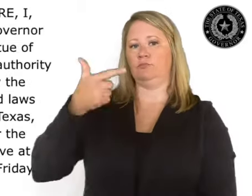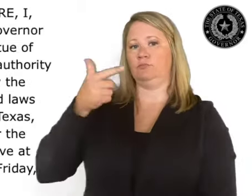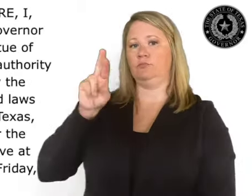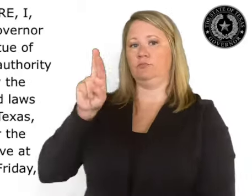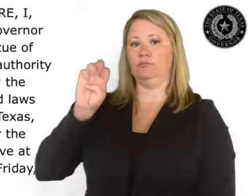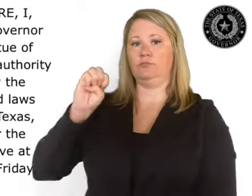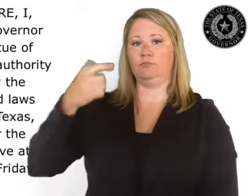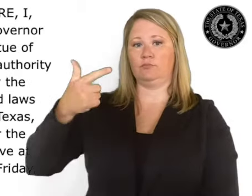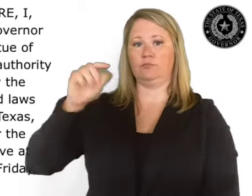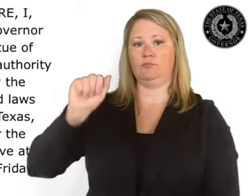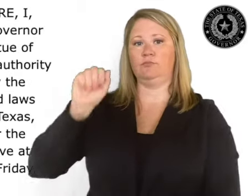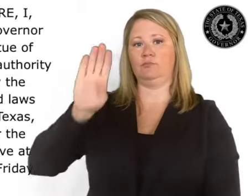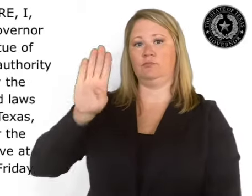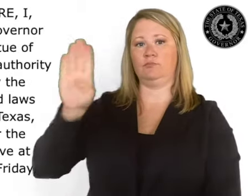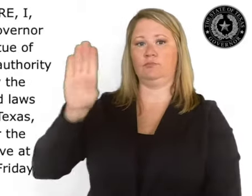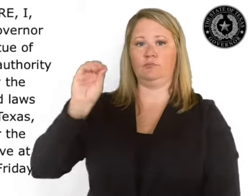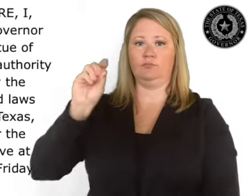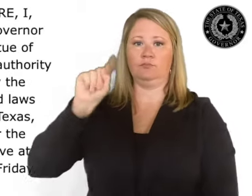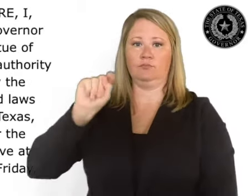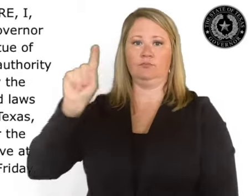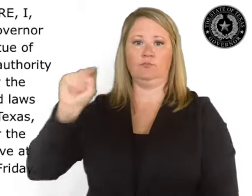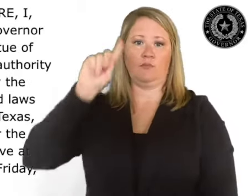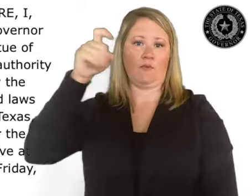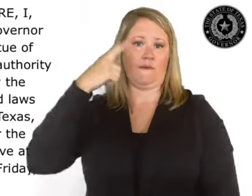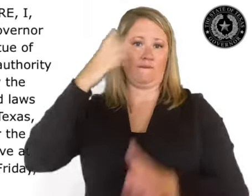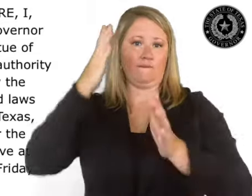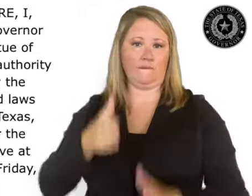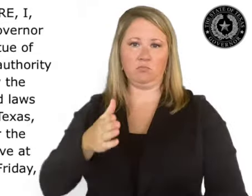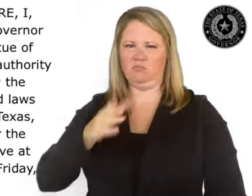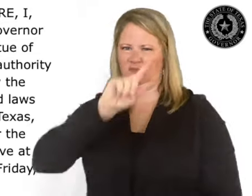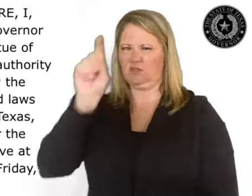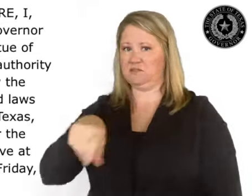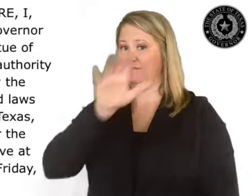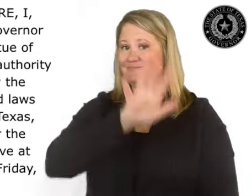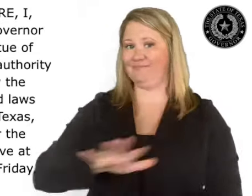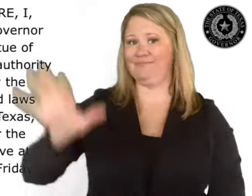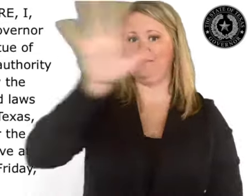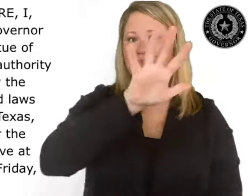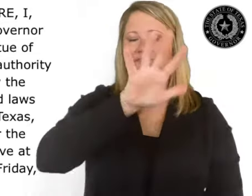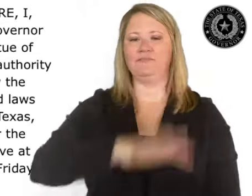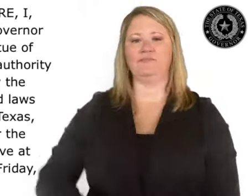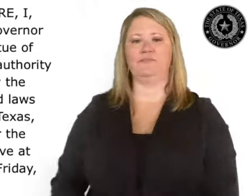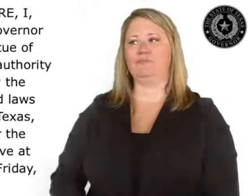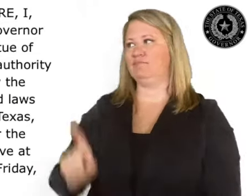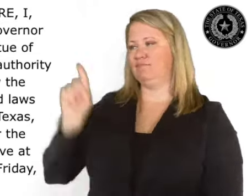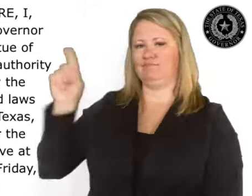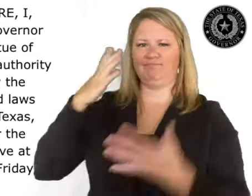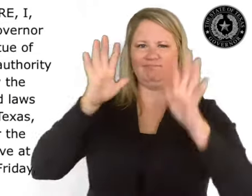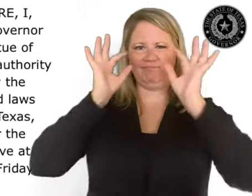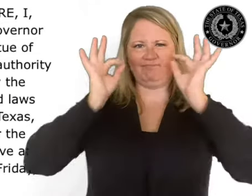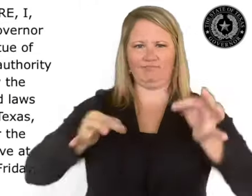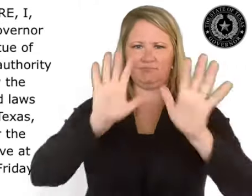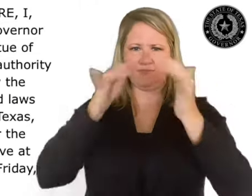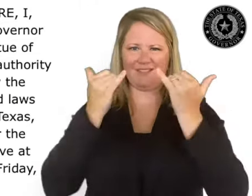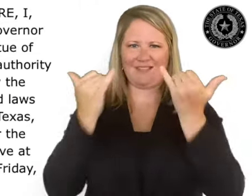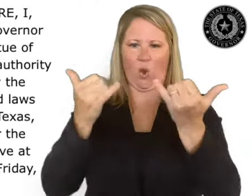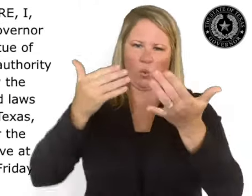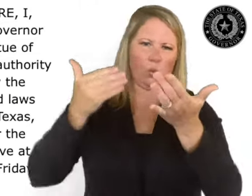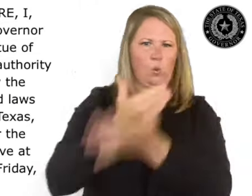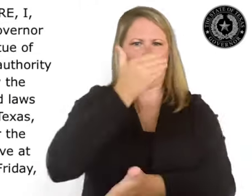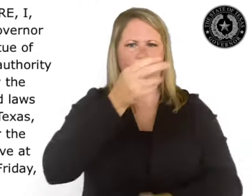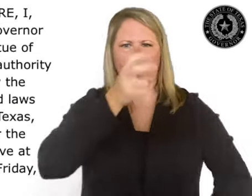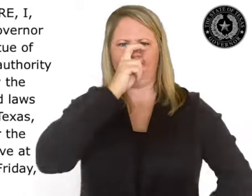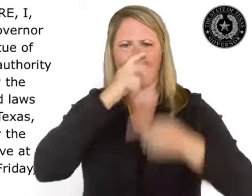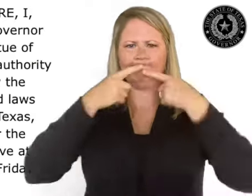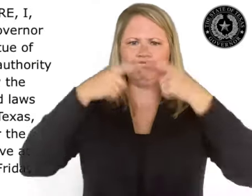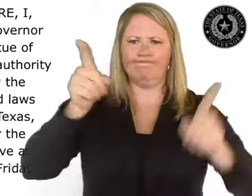Now, therefore, I, Greg Abbott, Governor of Texas, by virtue of the power and authority vested in